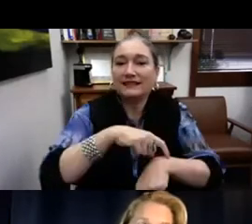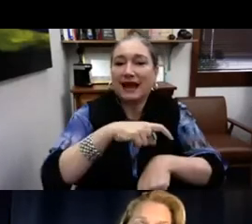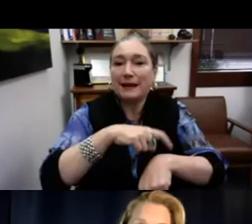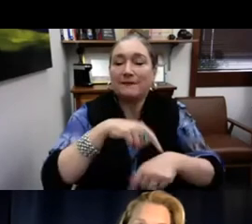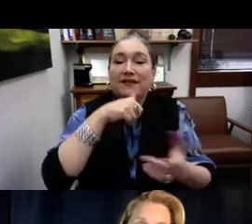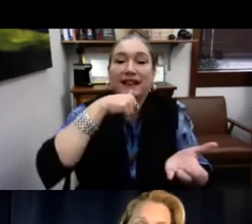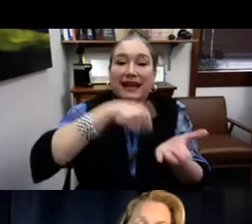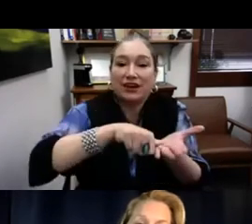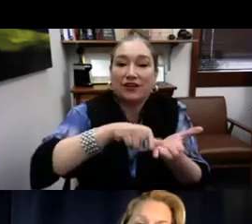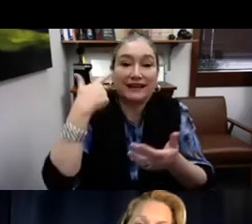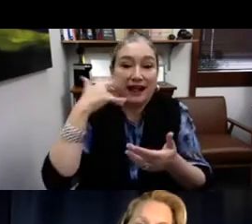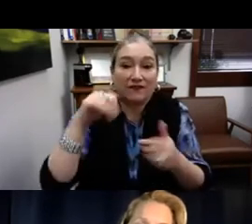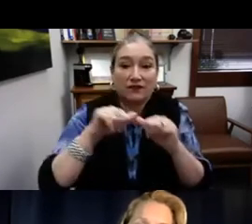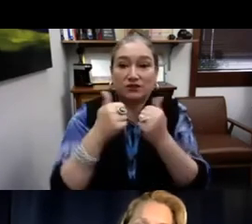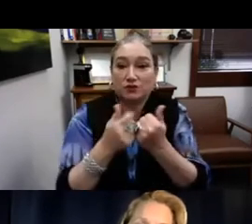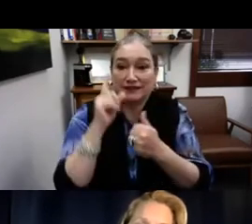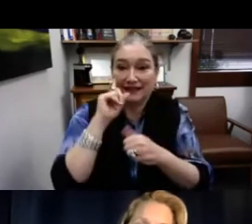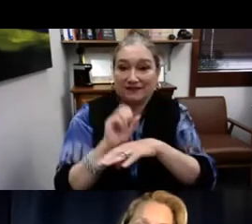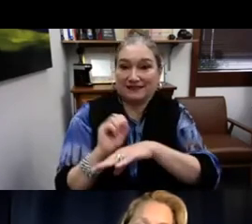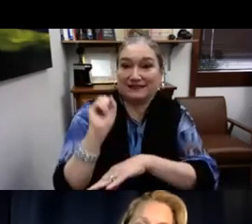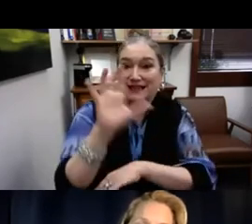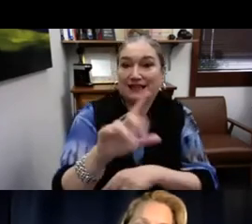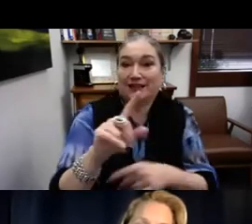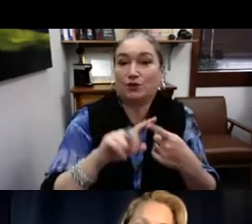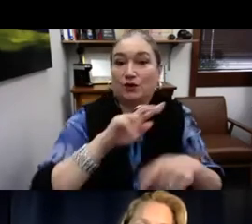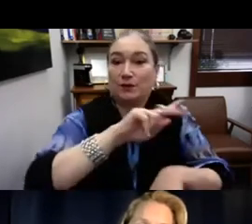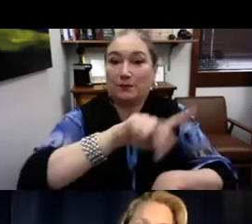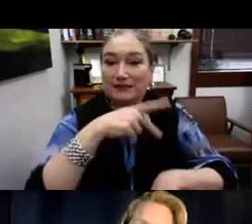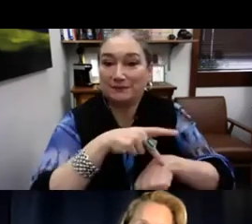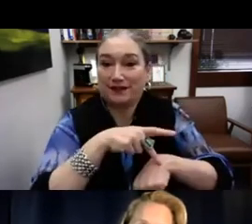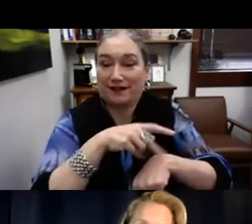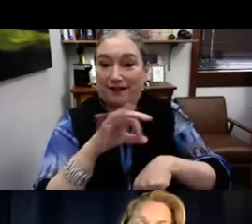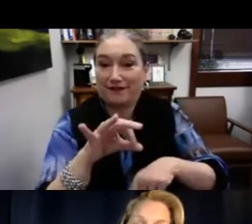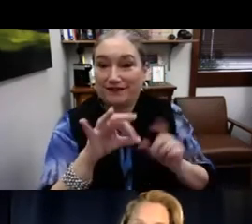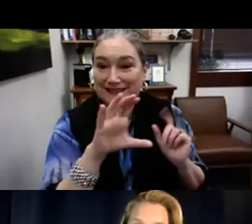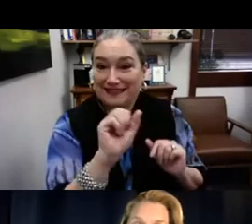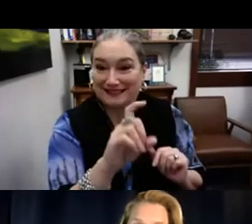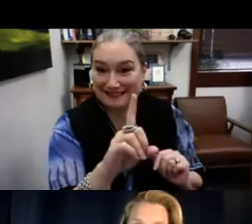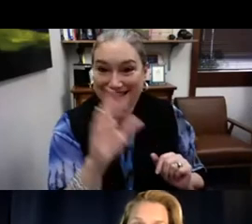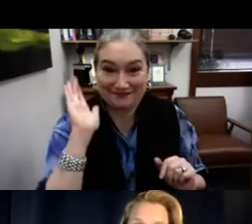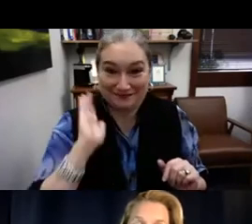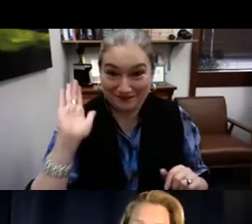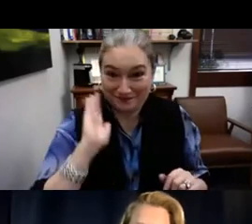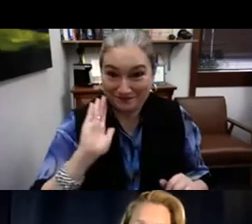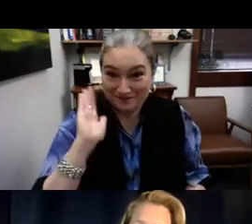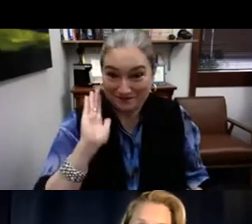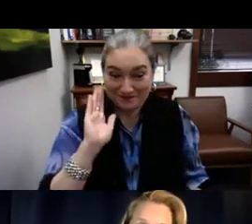1900s. That was around the time with the letter of the California Association of Deaf sent to the principal of CSD that I